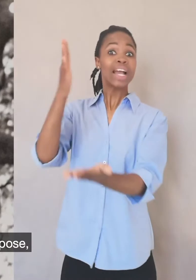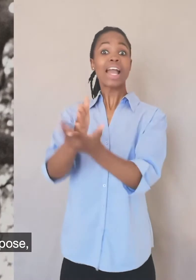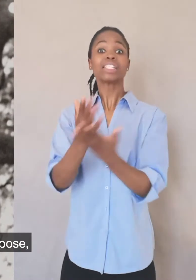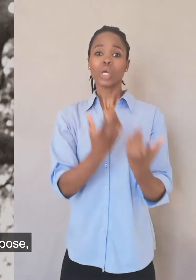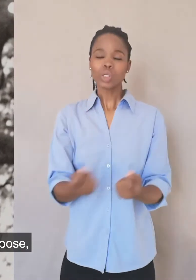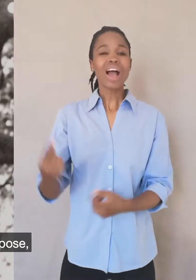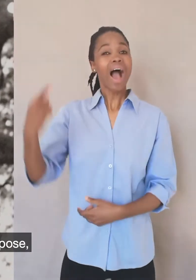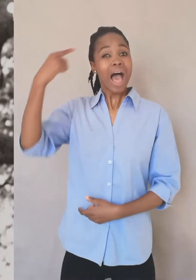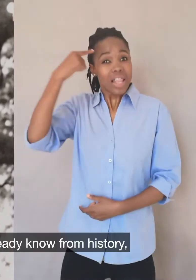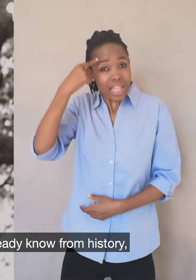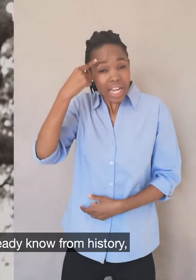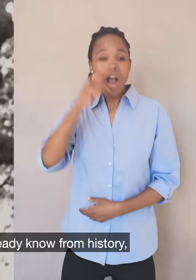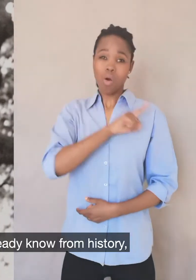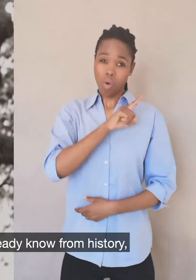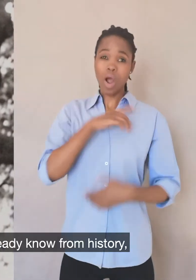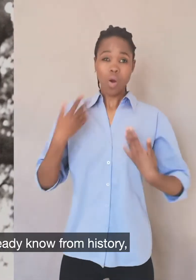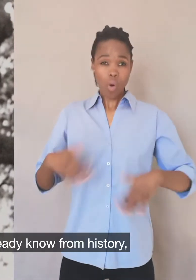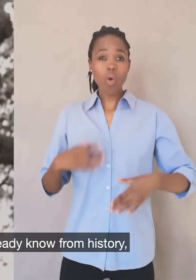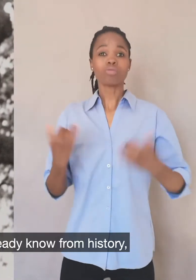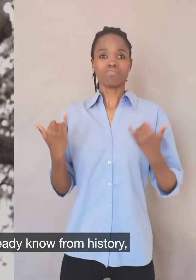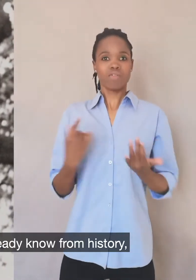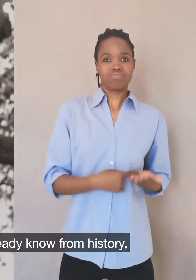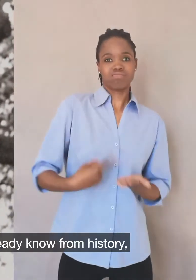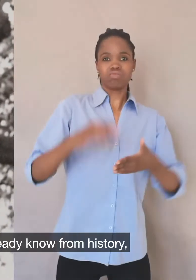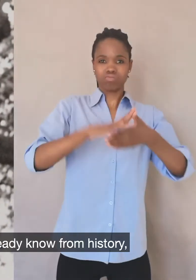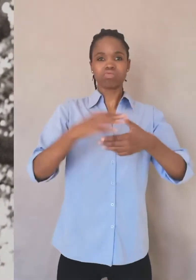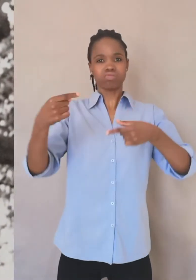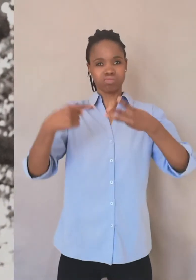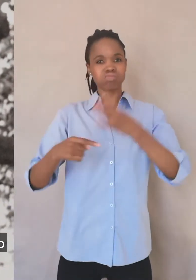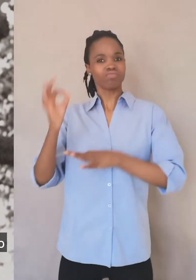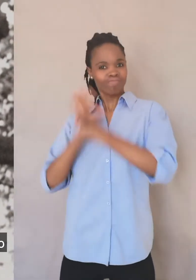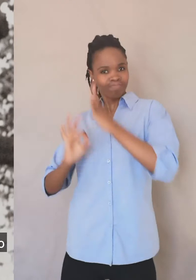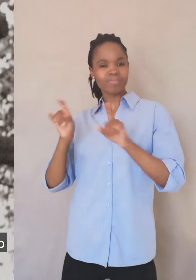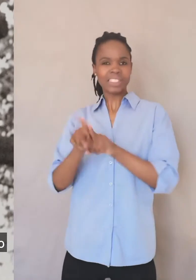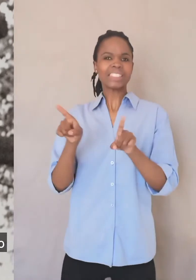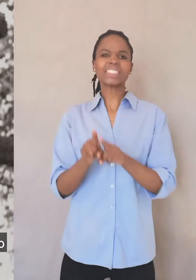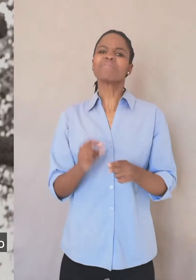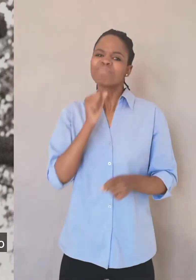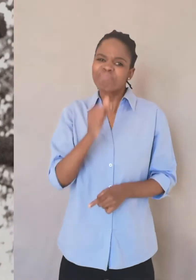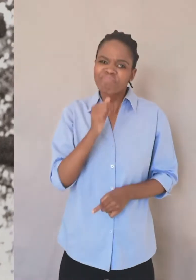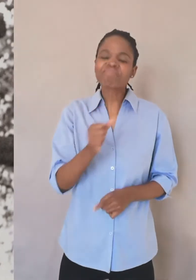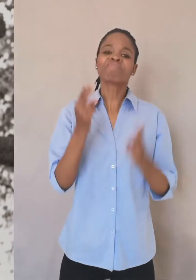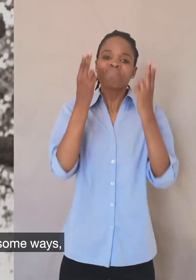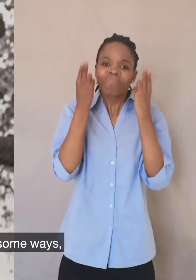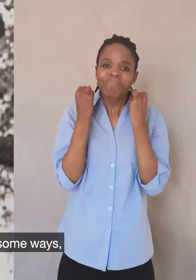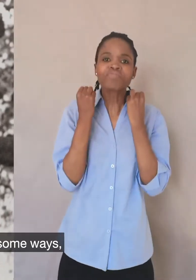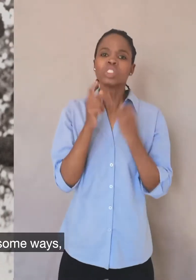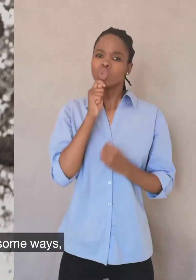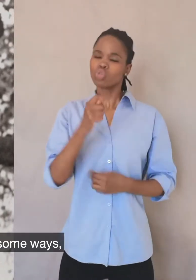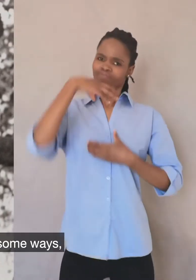I suppose, because of all the reasons that we already know from history, he was forced to kind of comply himself